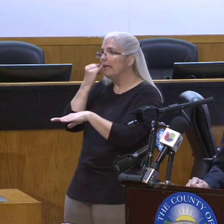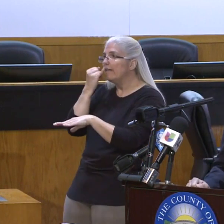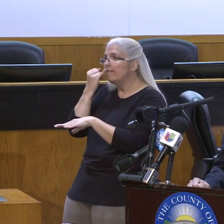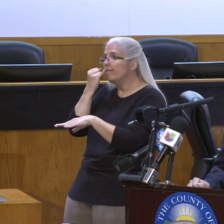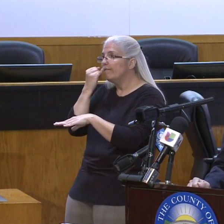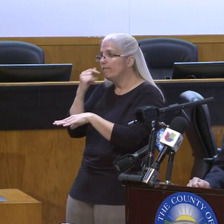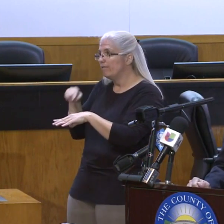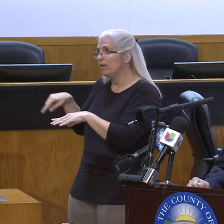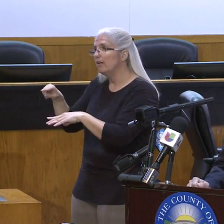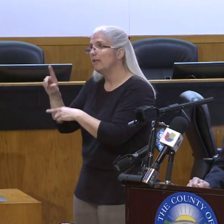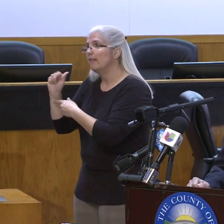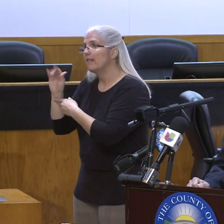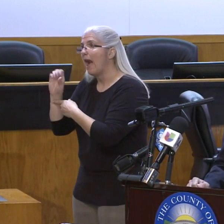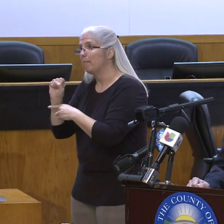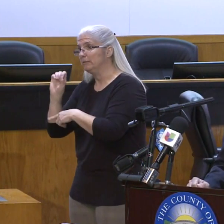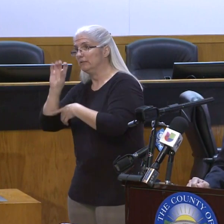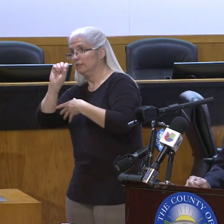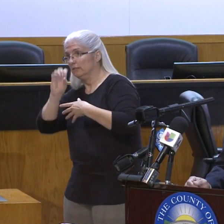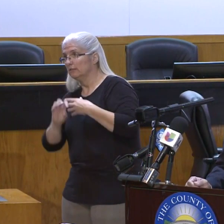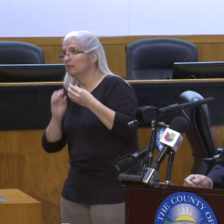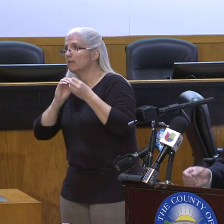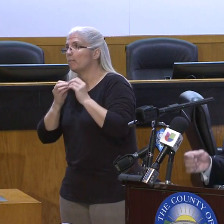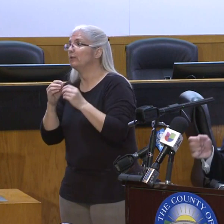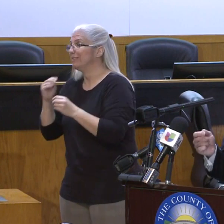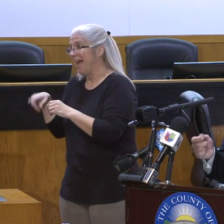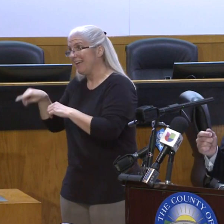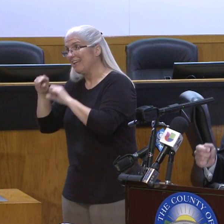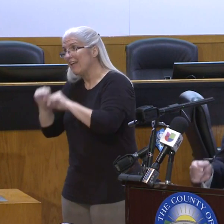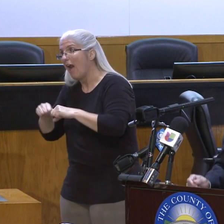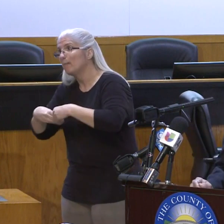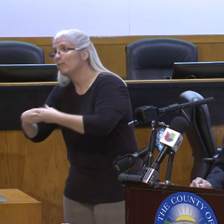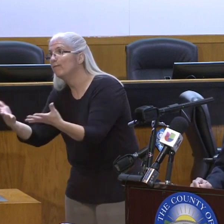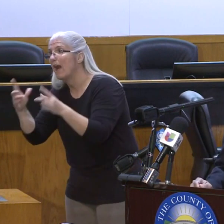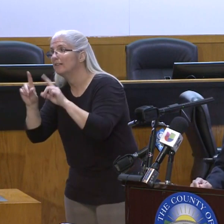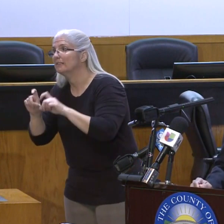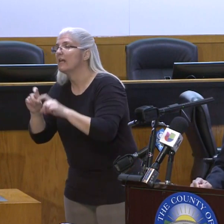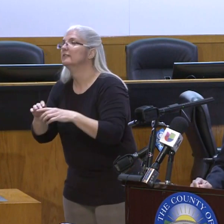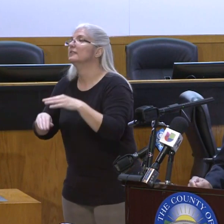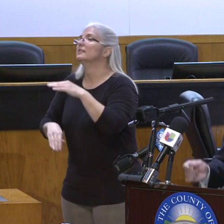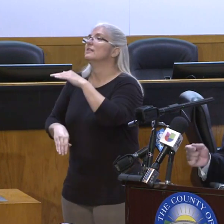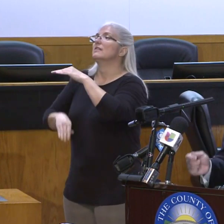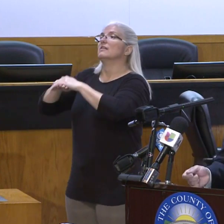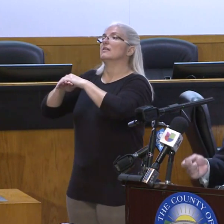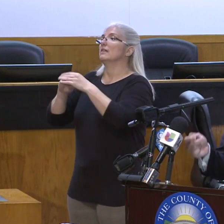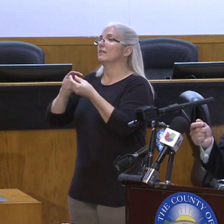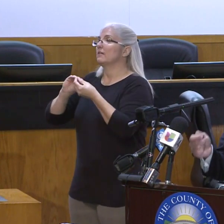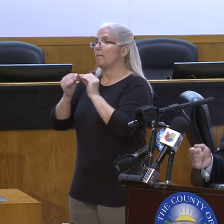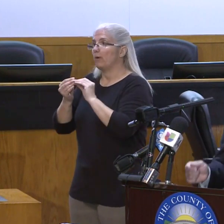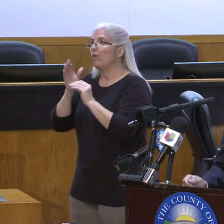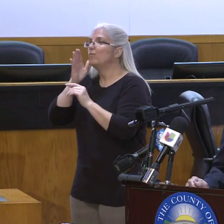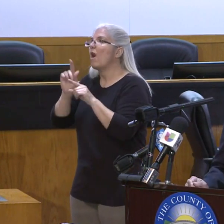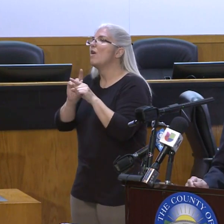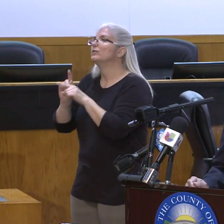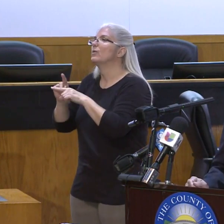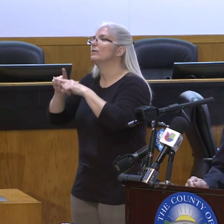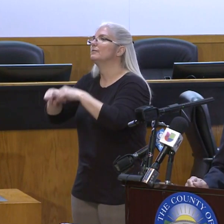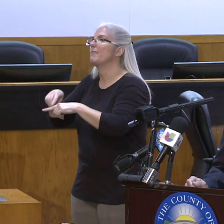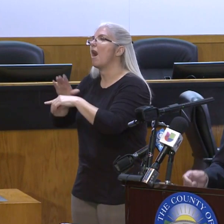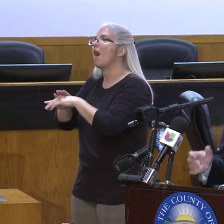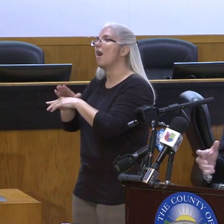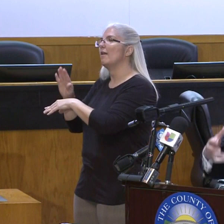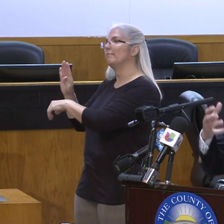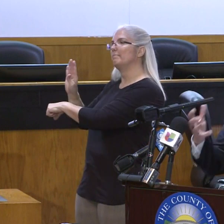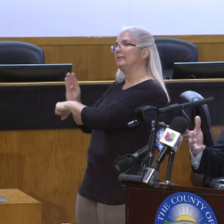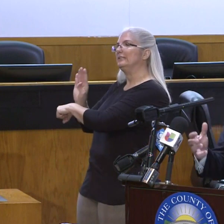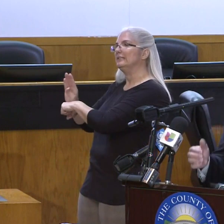to provide more testing. The capacity is thus dependent on the ability of commercial and academic laboratories